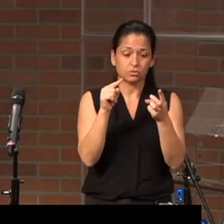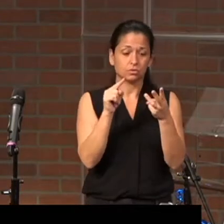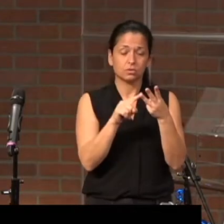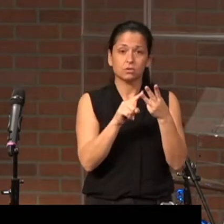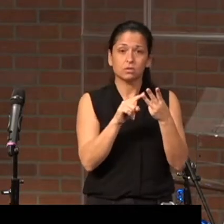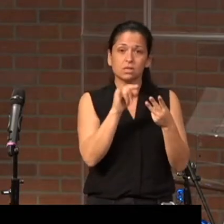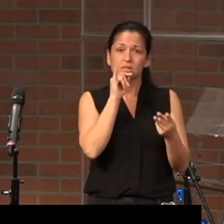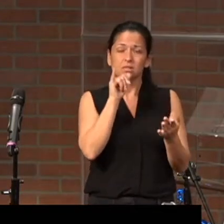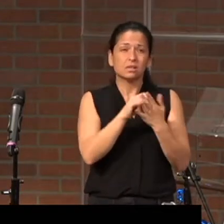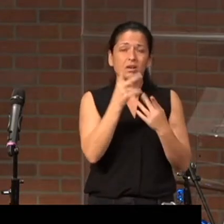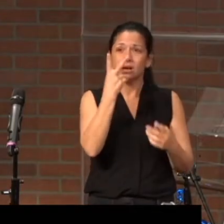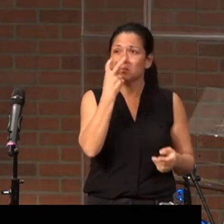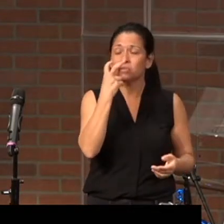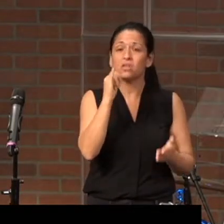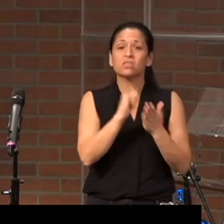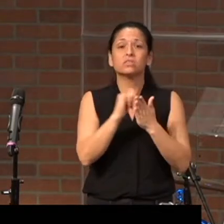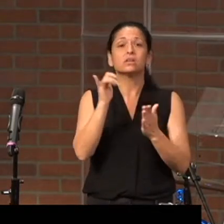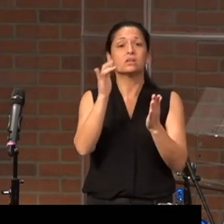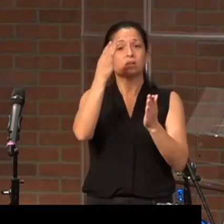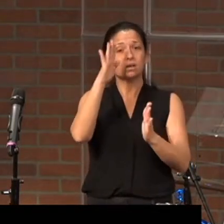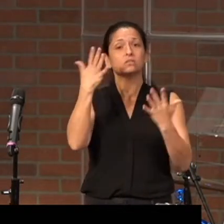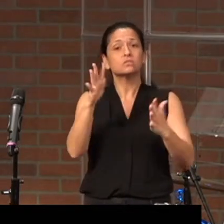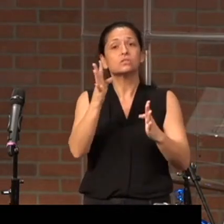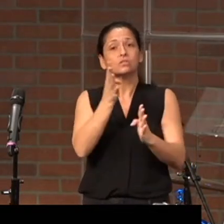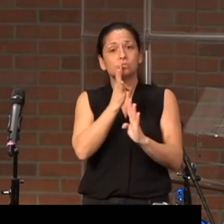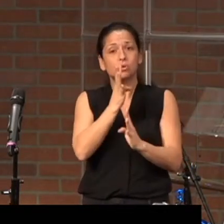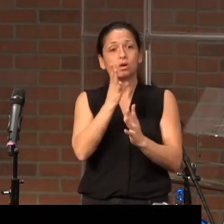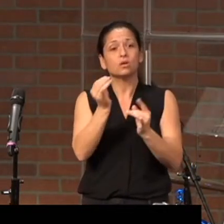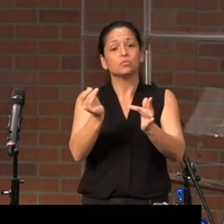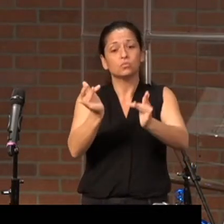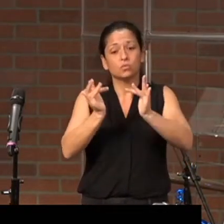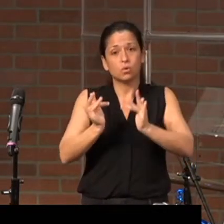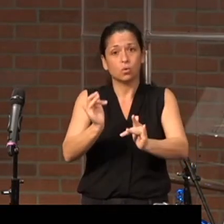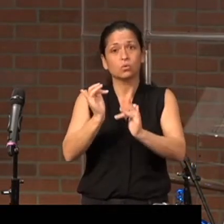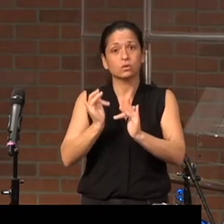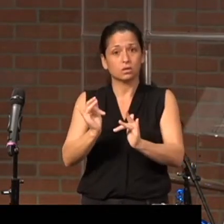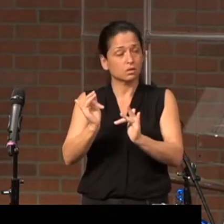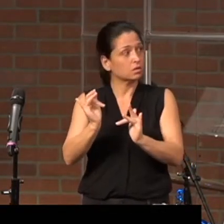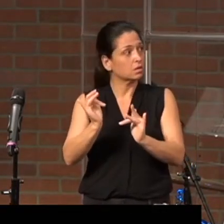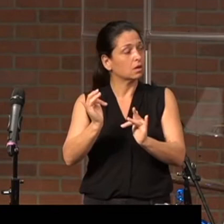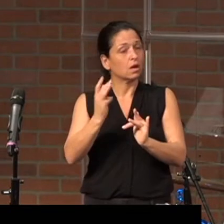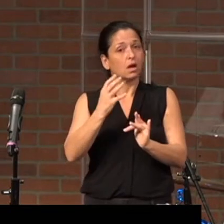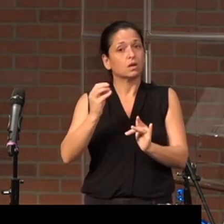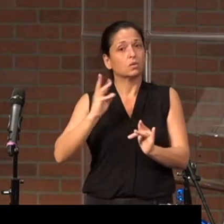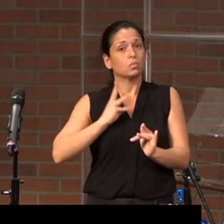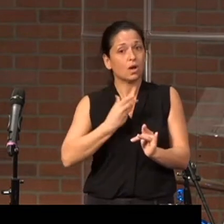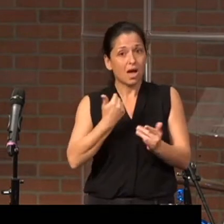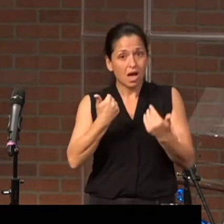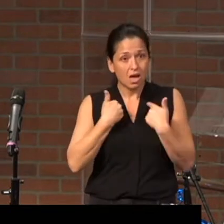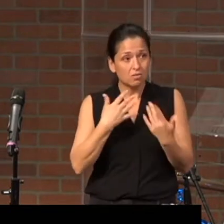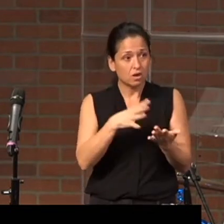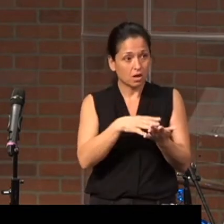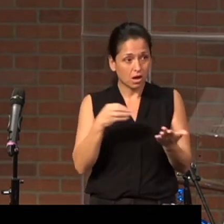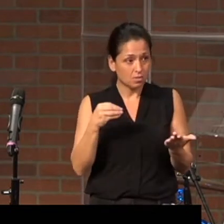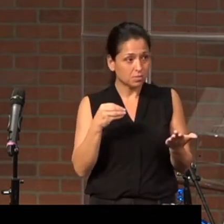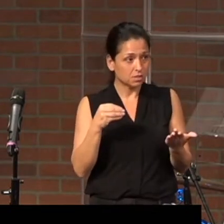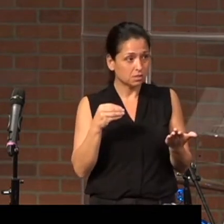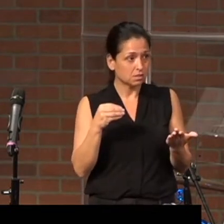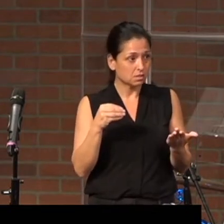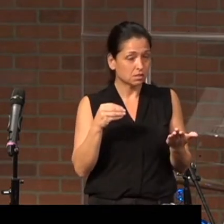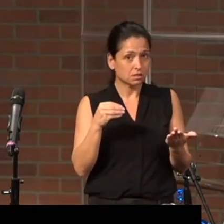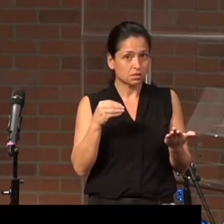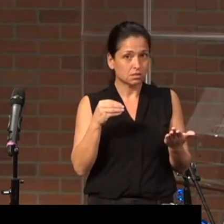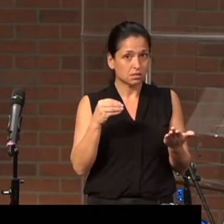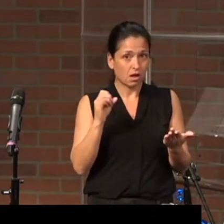that God has spoken and recorded it, and that we have copies of it, that we can